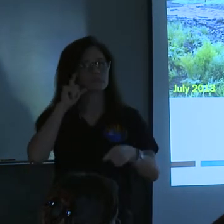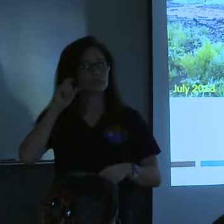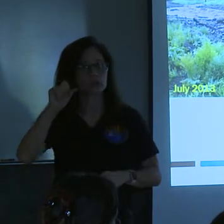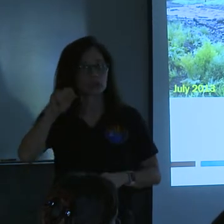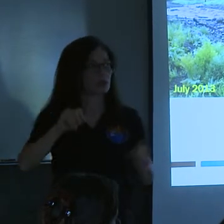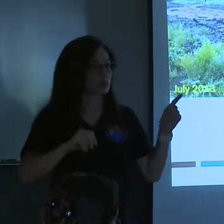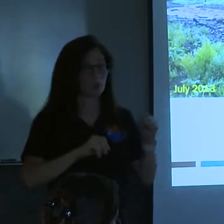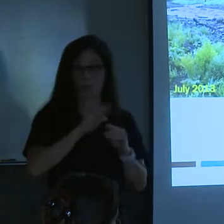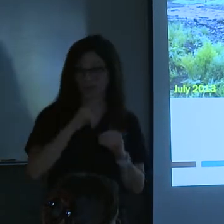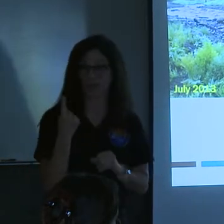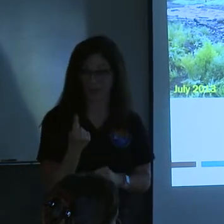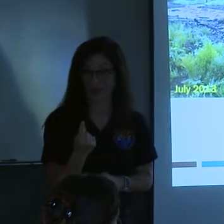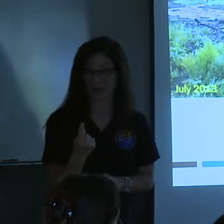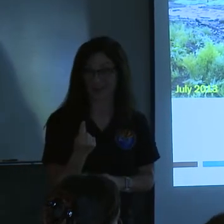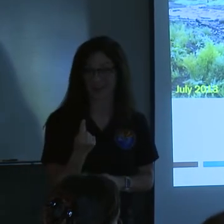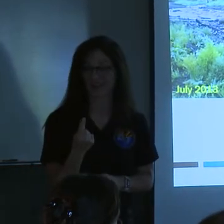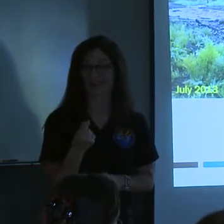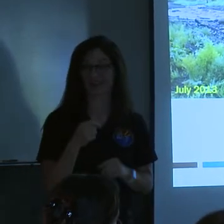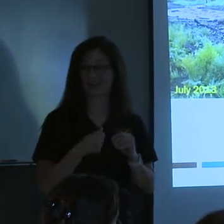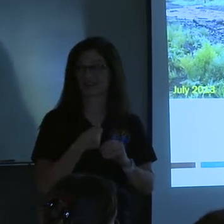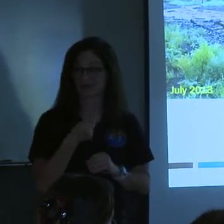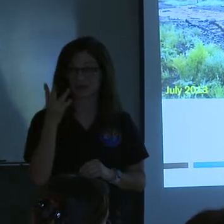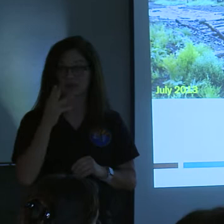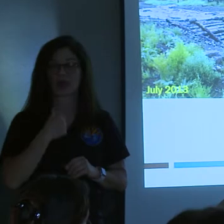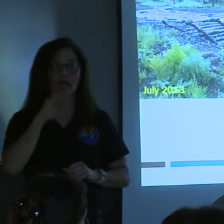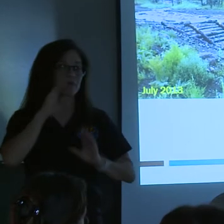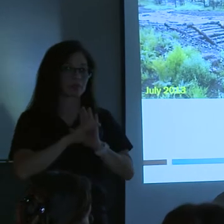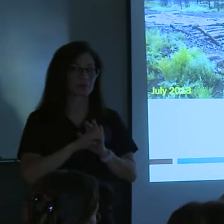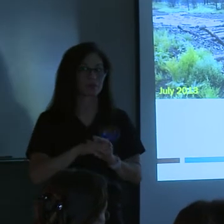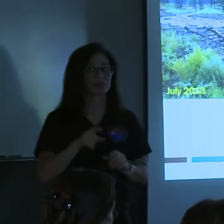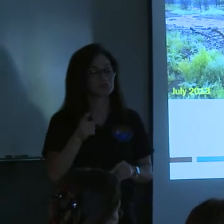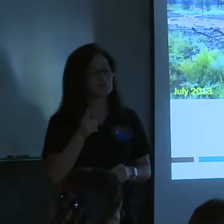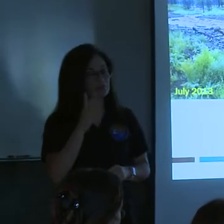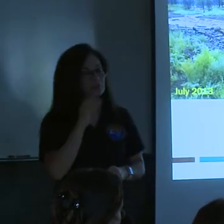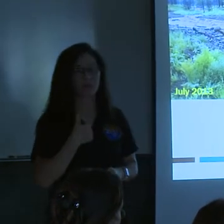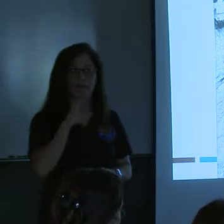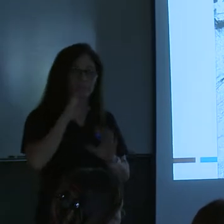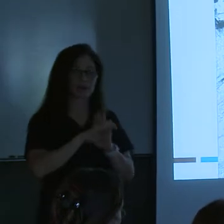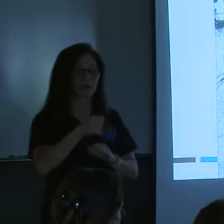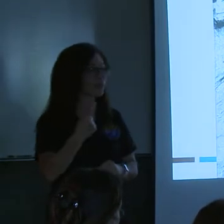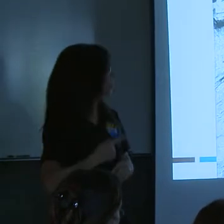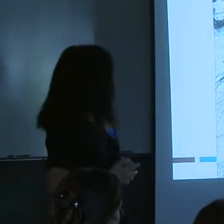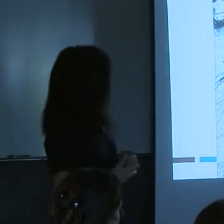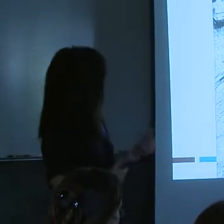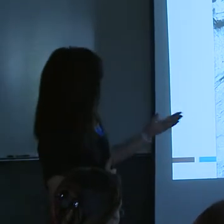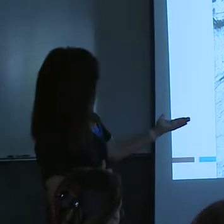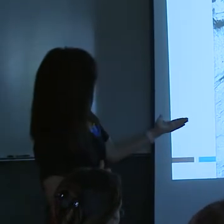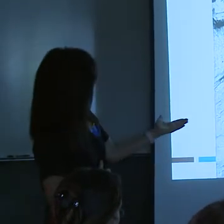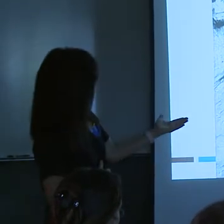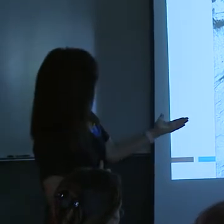more than one. There's more than one. Okay, I got a picture. I have a picture of another one. There you go.